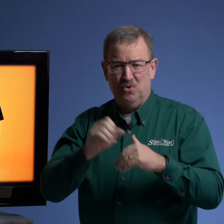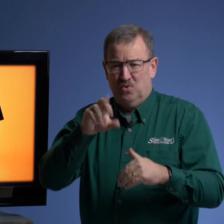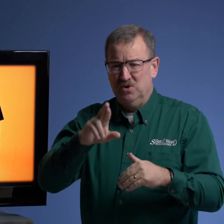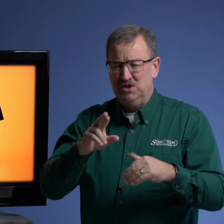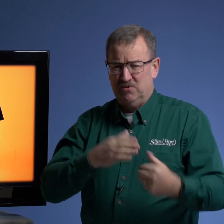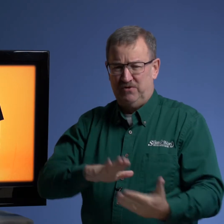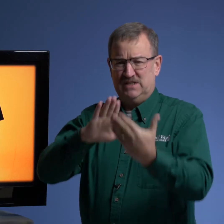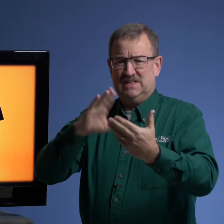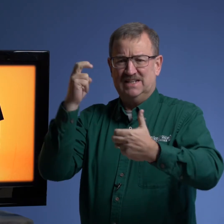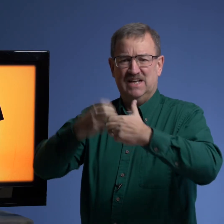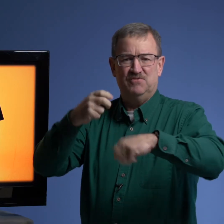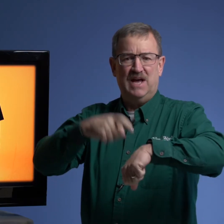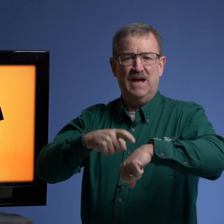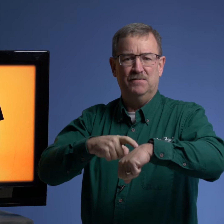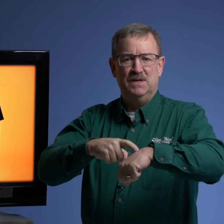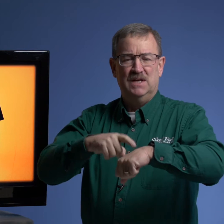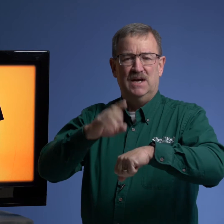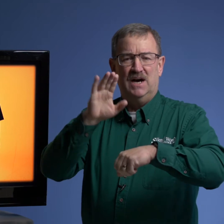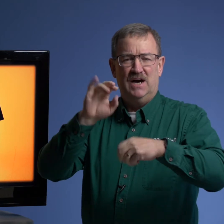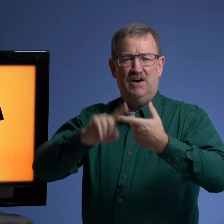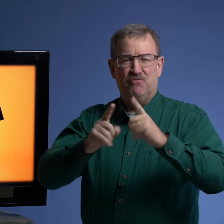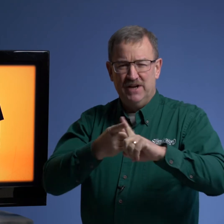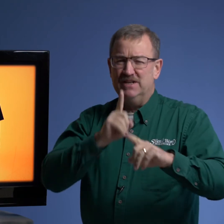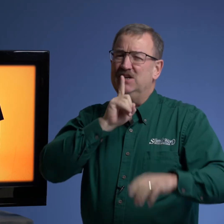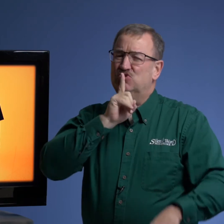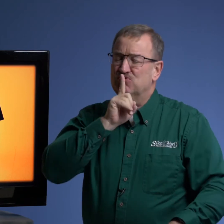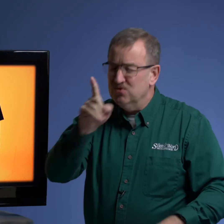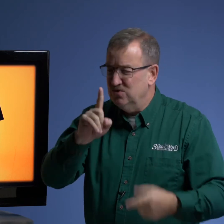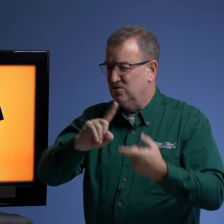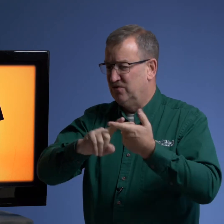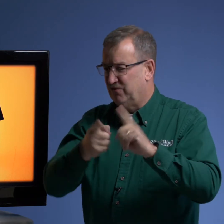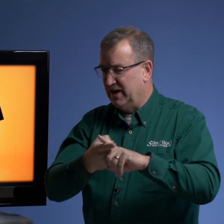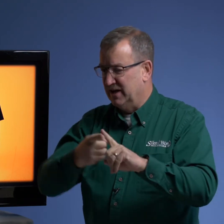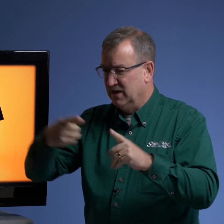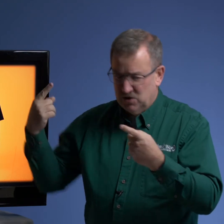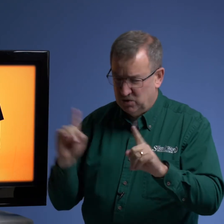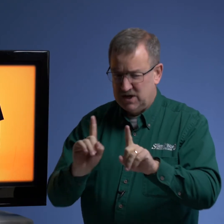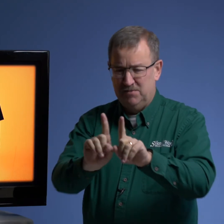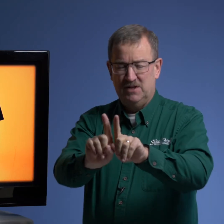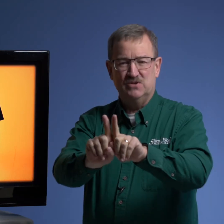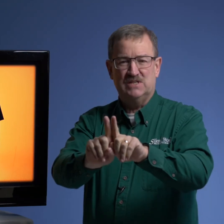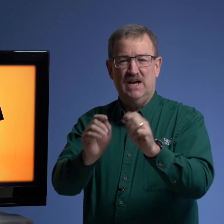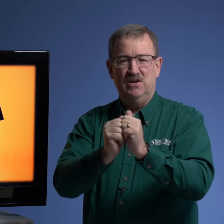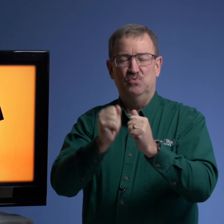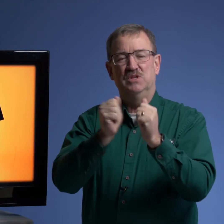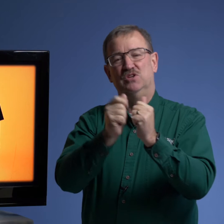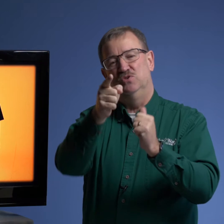or you were facing a tough time a friend a true friend will come alongside with you